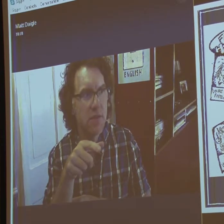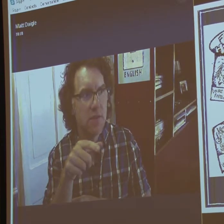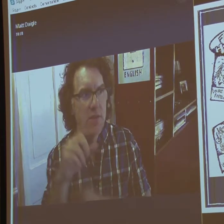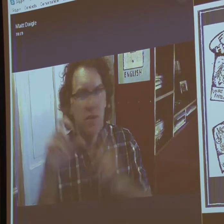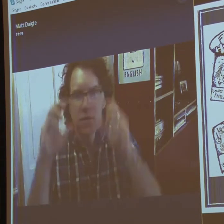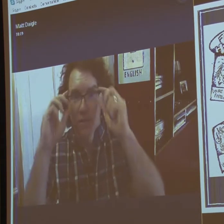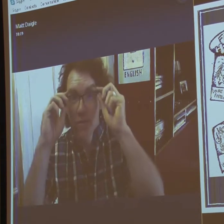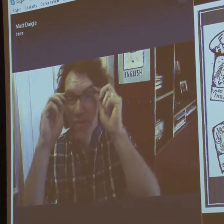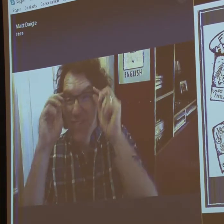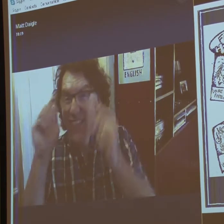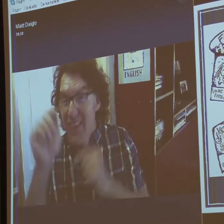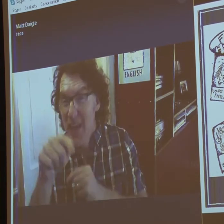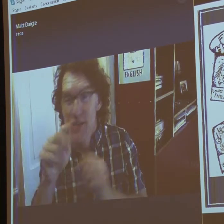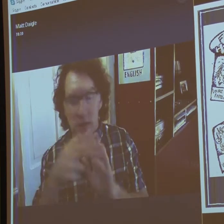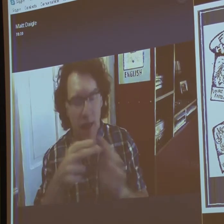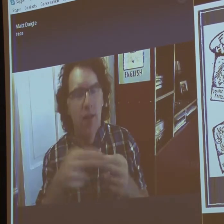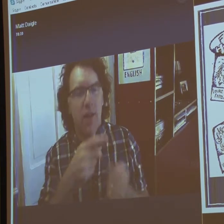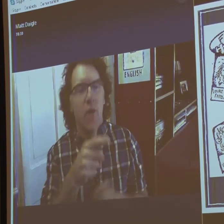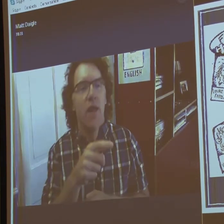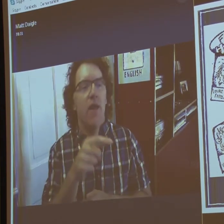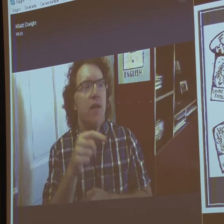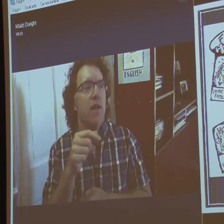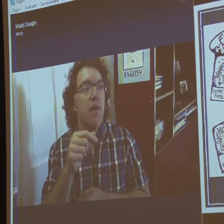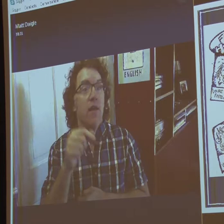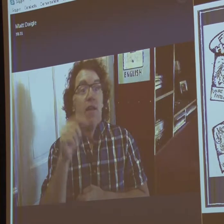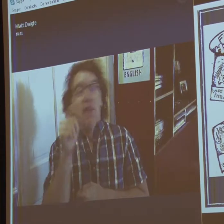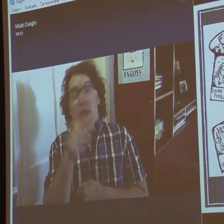NSU is for Northern State University.